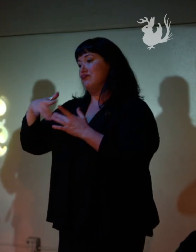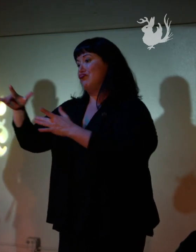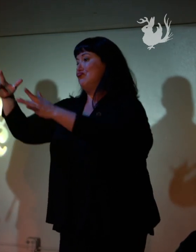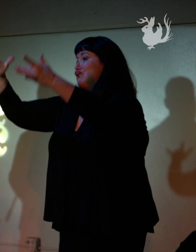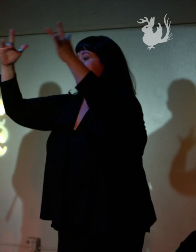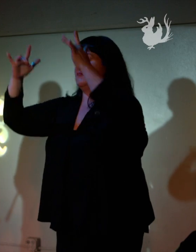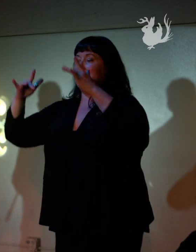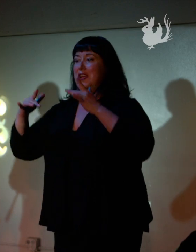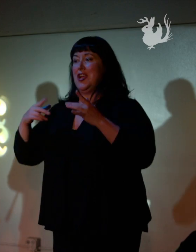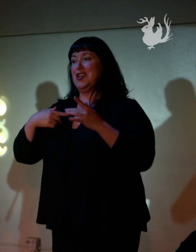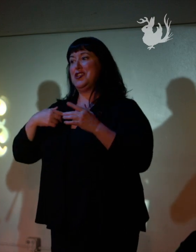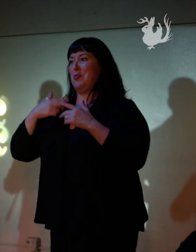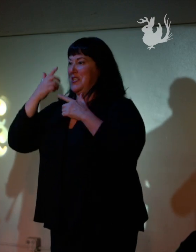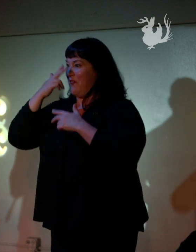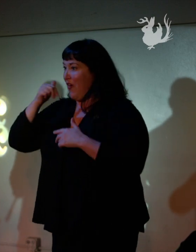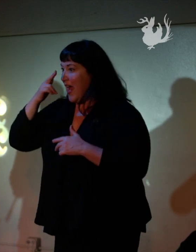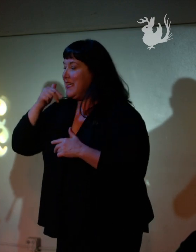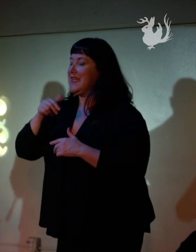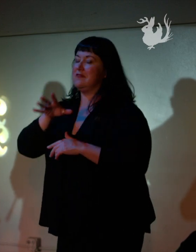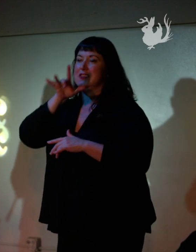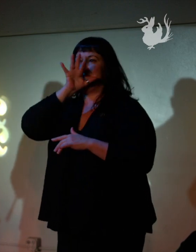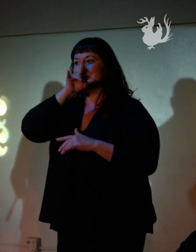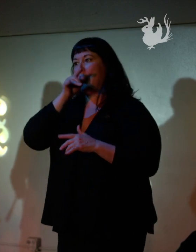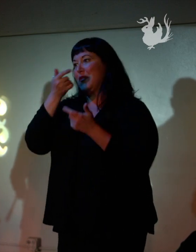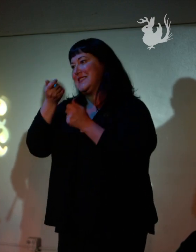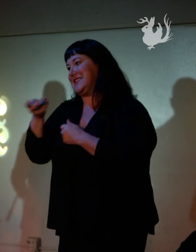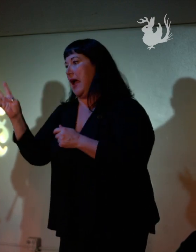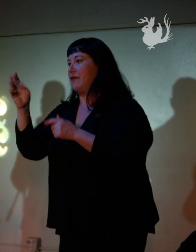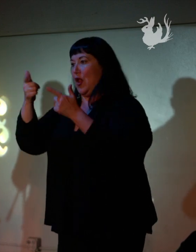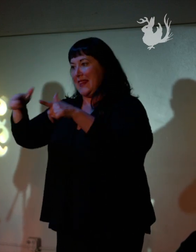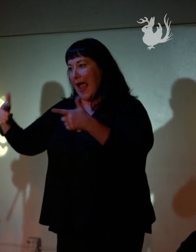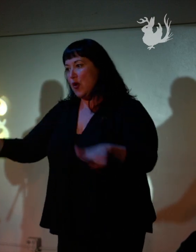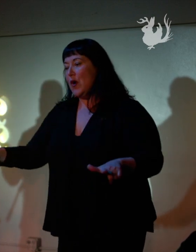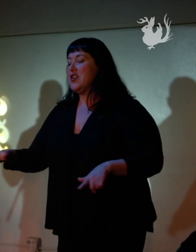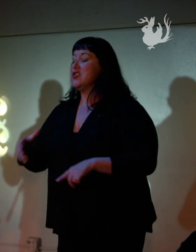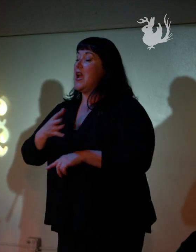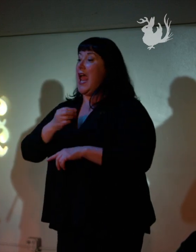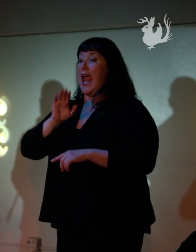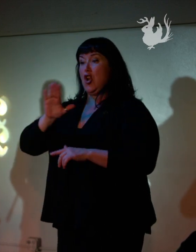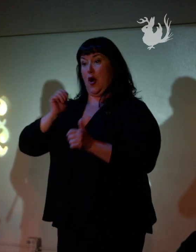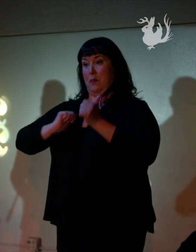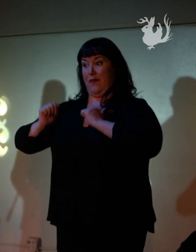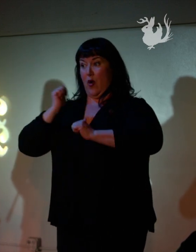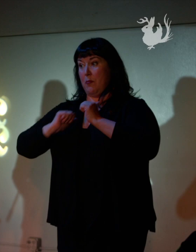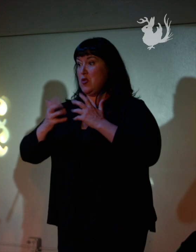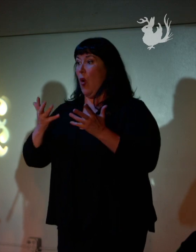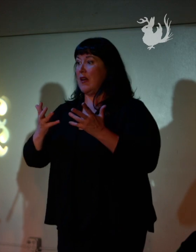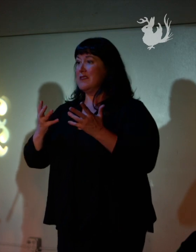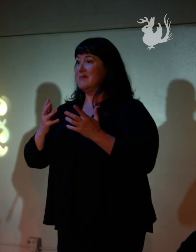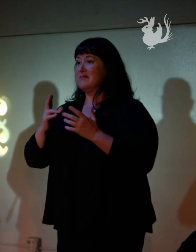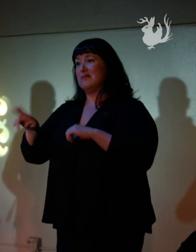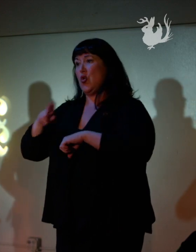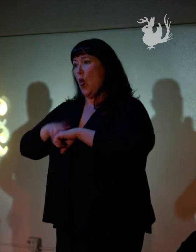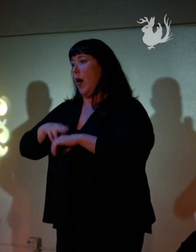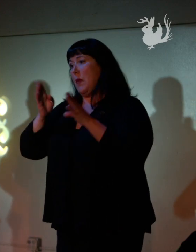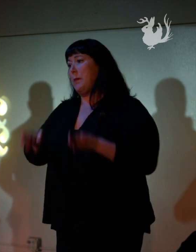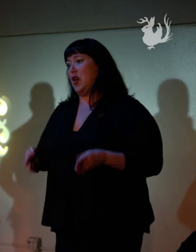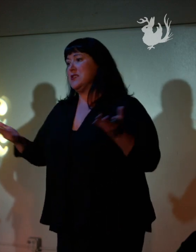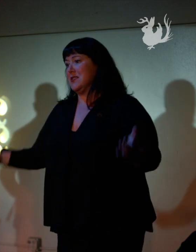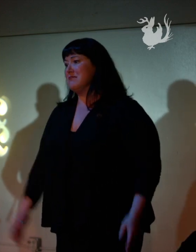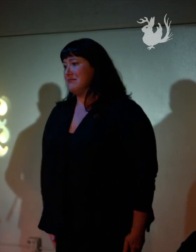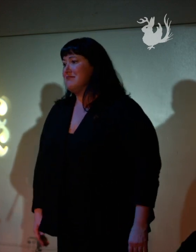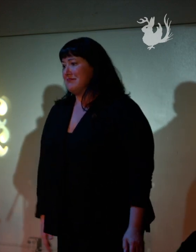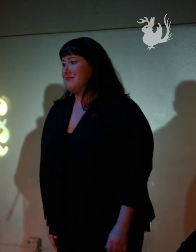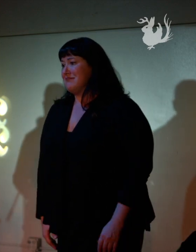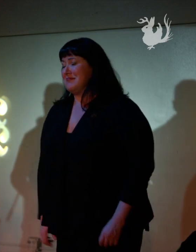a wit. She spoke several different languages. And her performance was being a normal person. It was